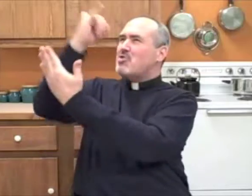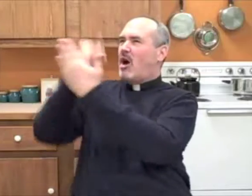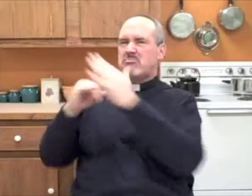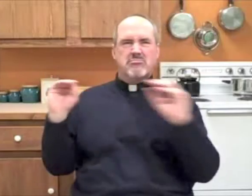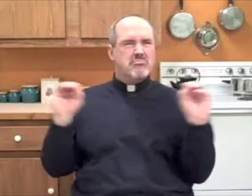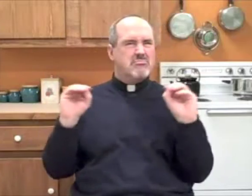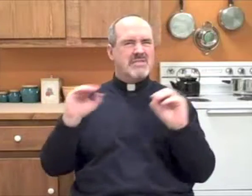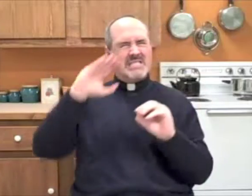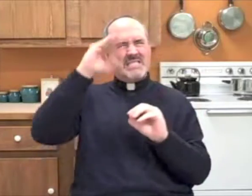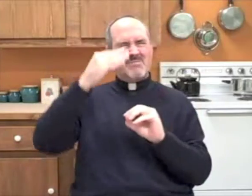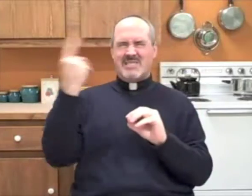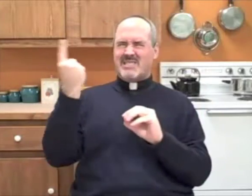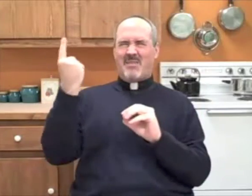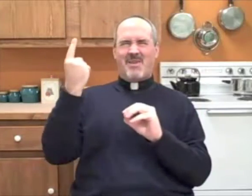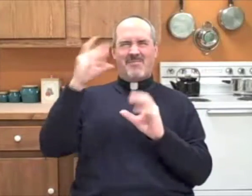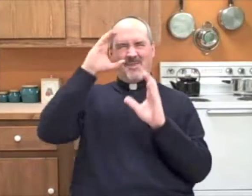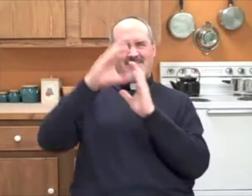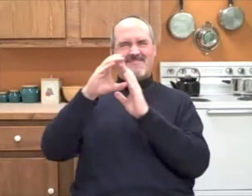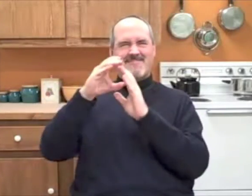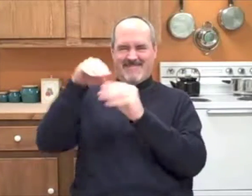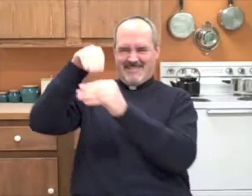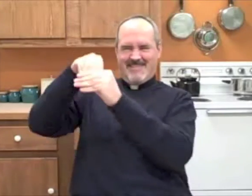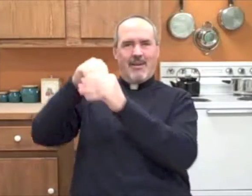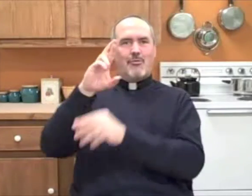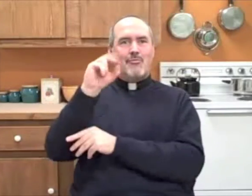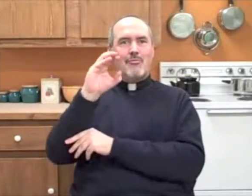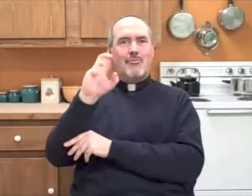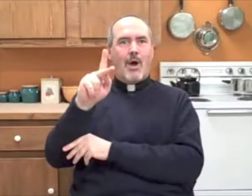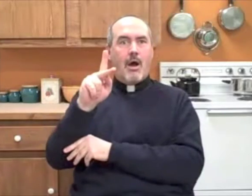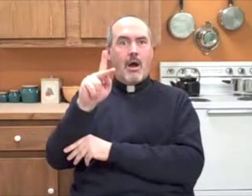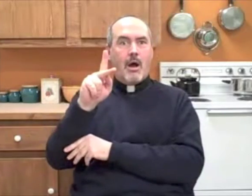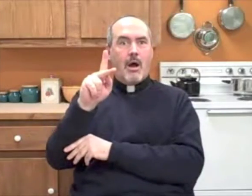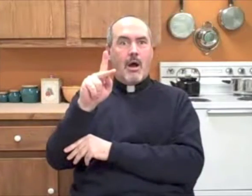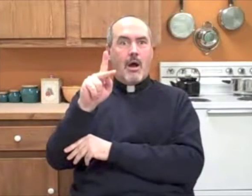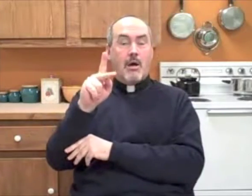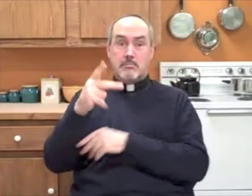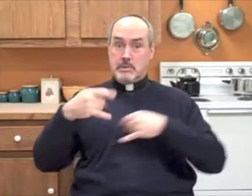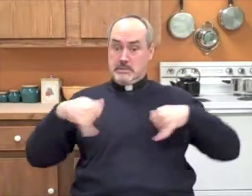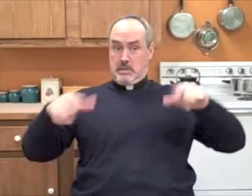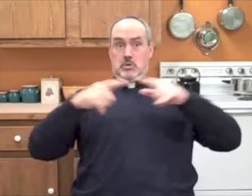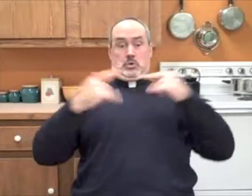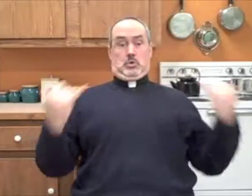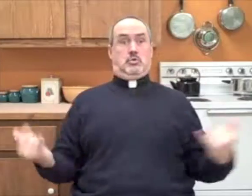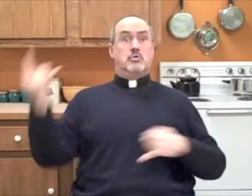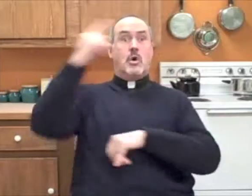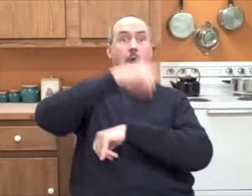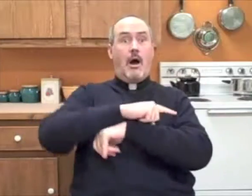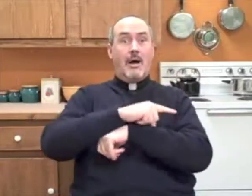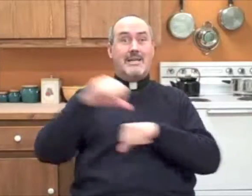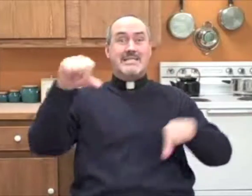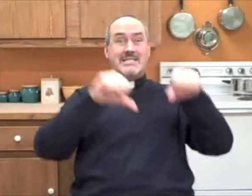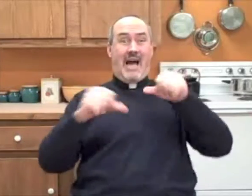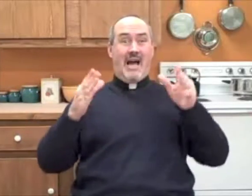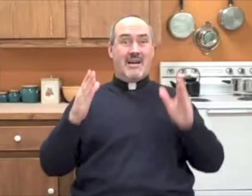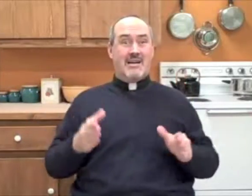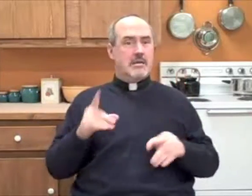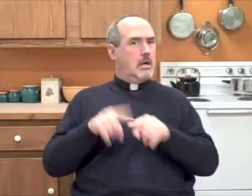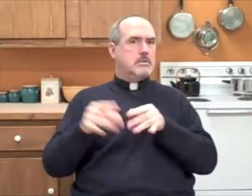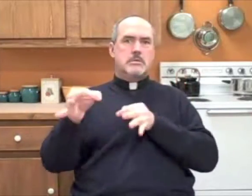that it actually wasn't a painting or a it wasn't a drawing that it actually seemed that the picture your image was built right into the